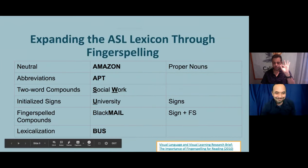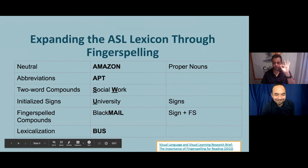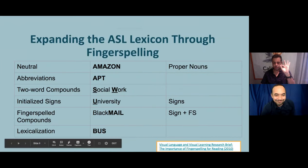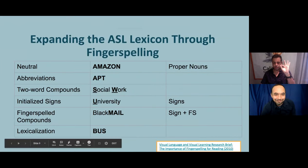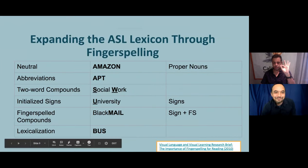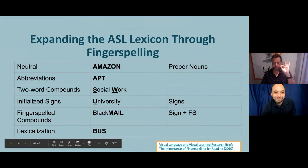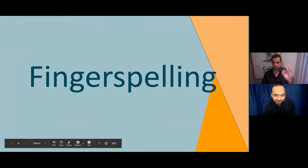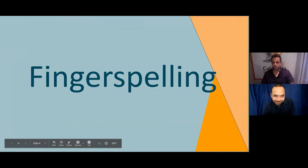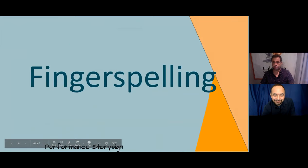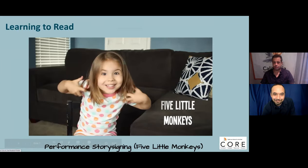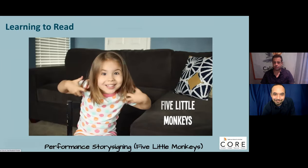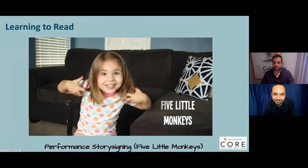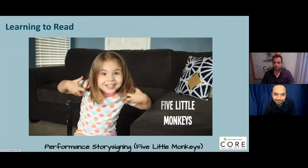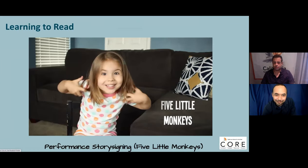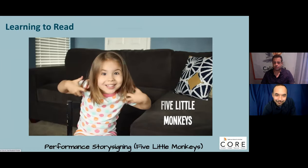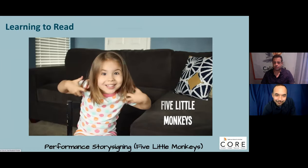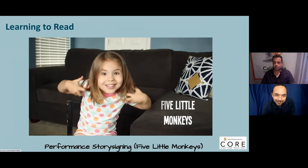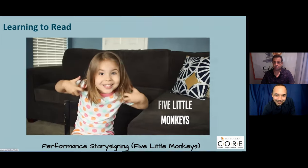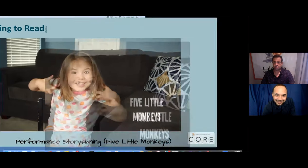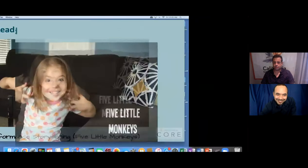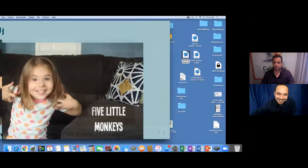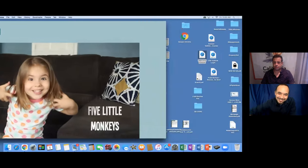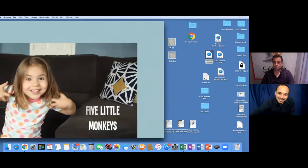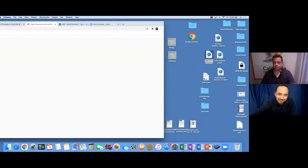So let